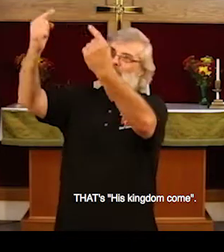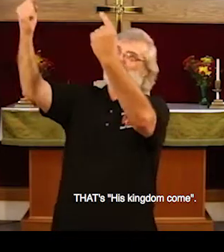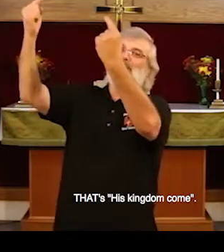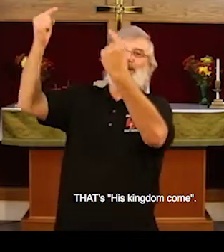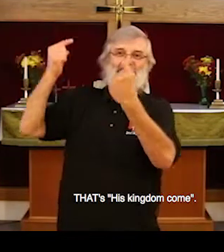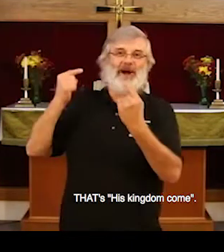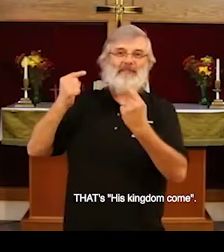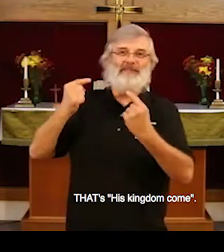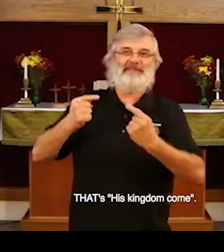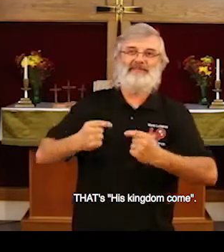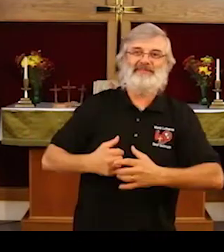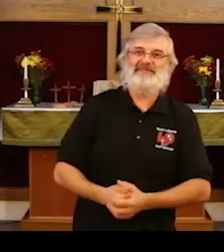come.